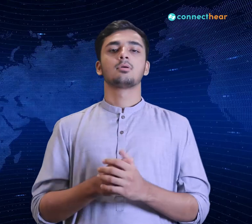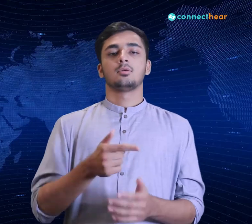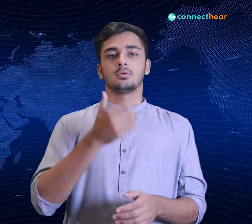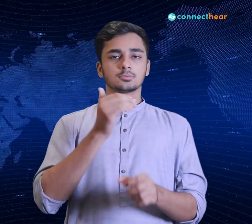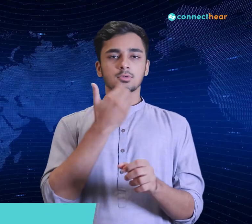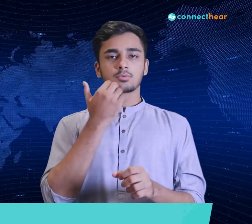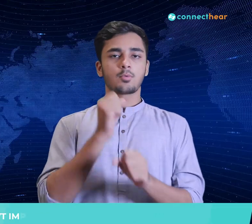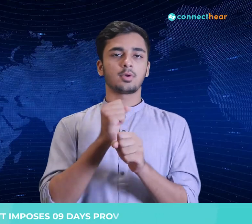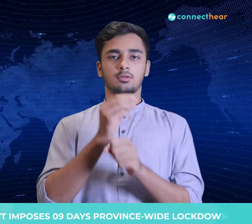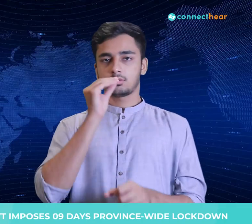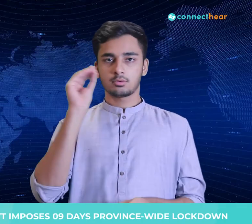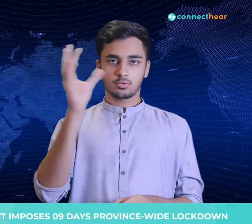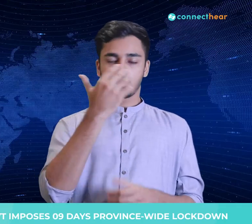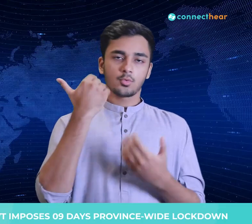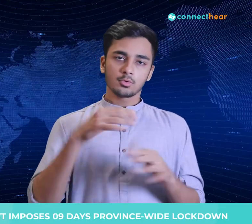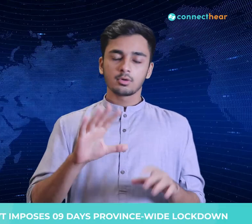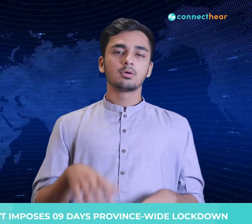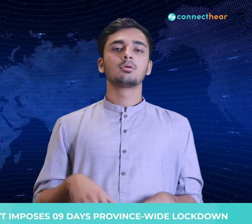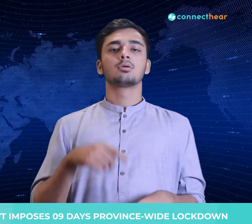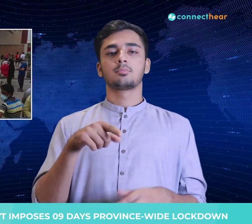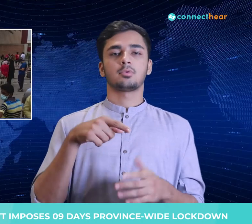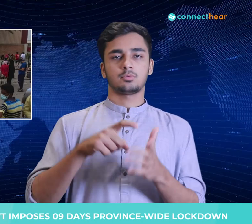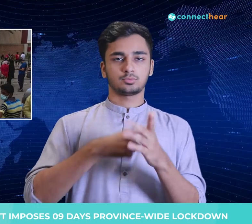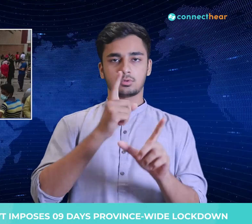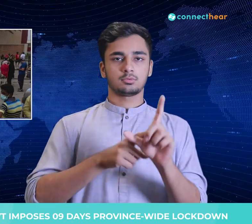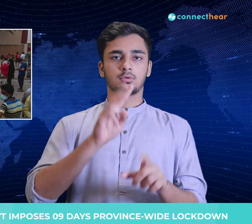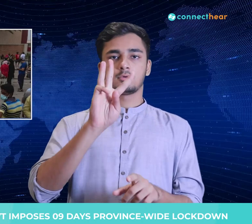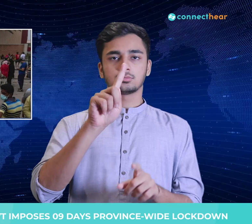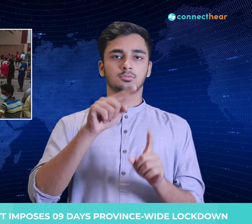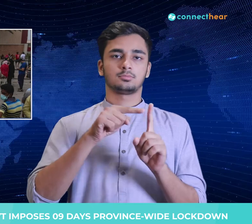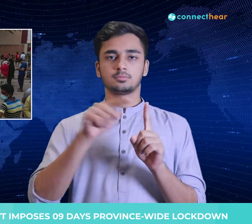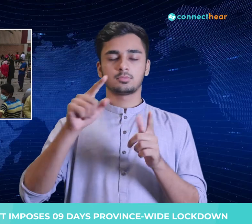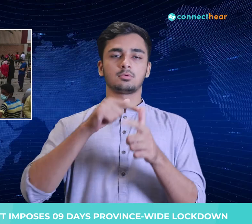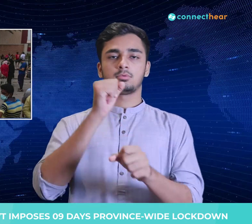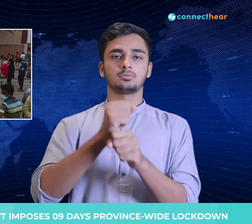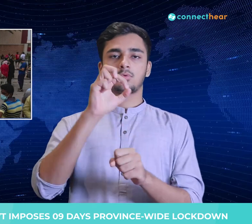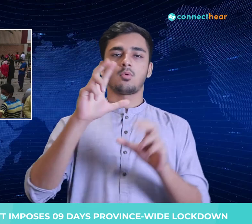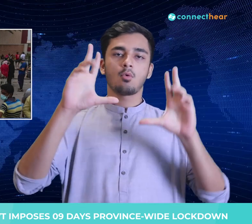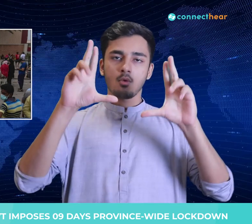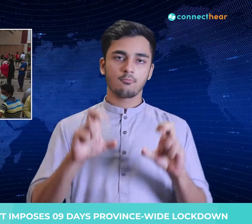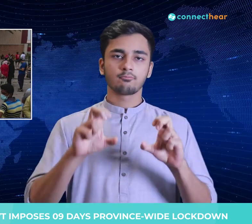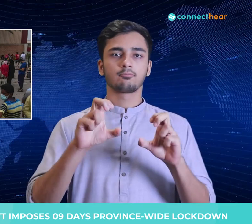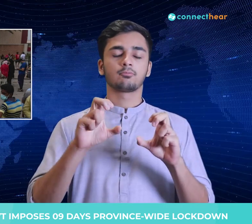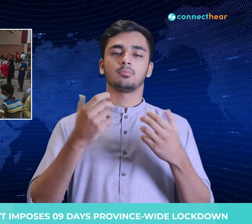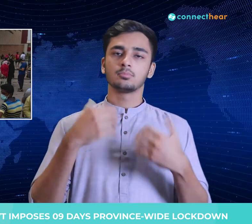The Sindh government has announced to impose a lockdown in the province from July 31st until August 8th after an